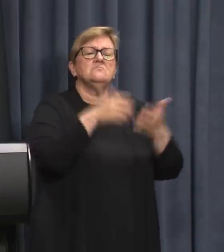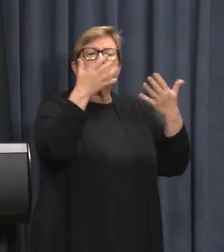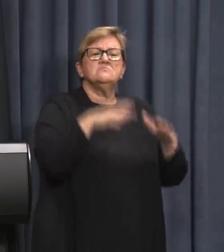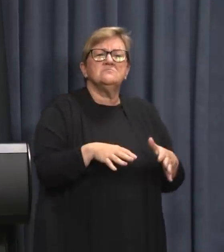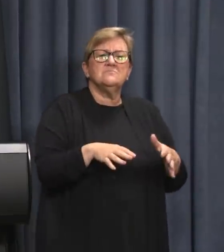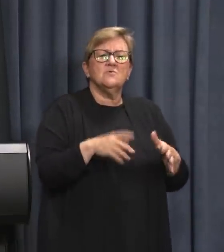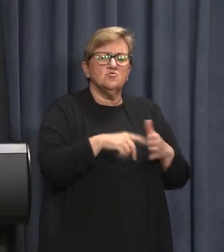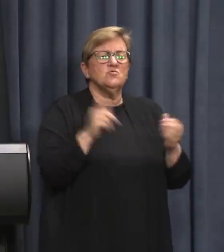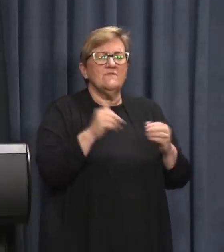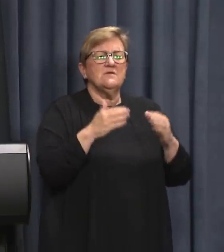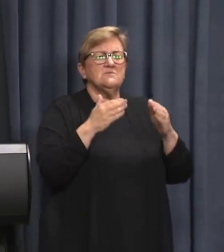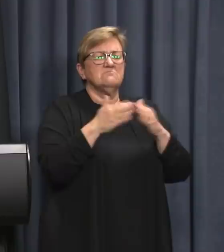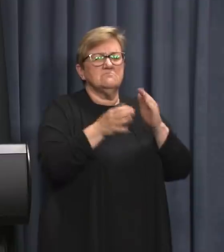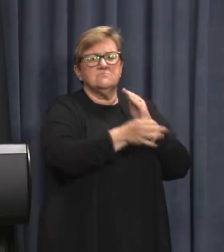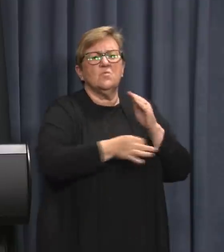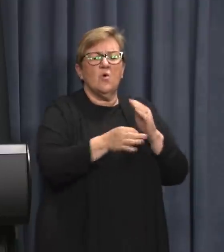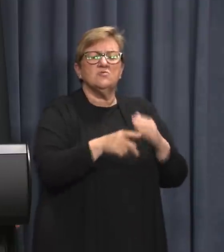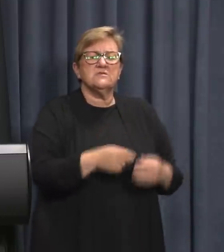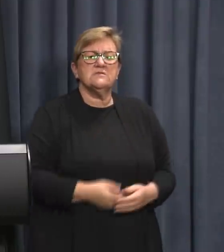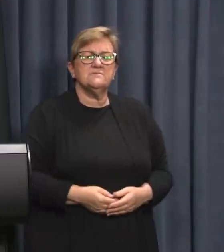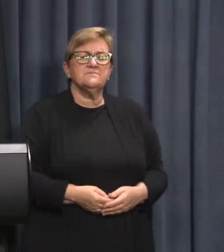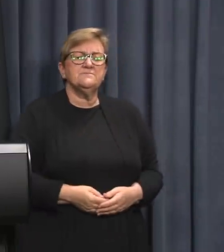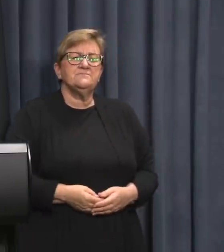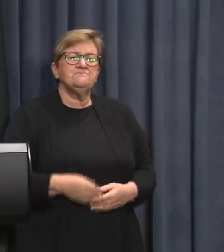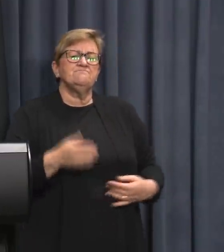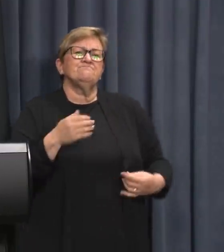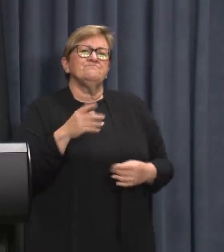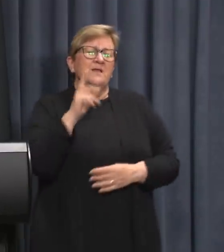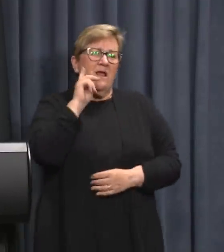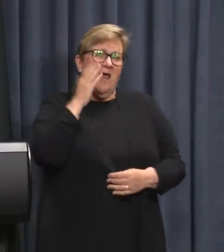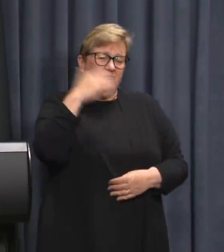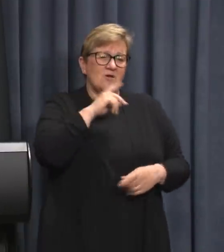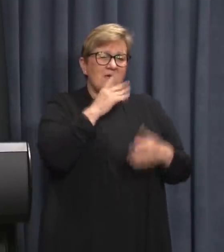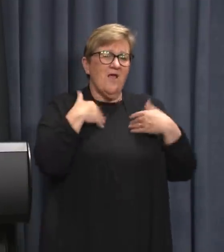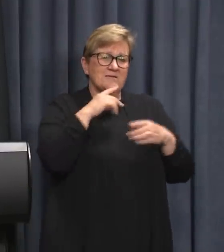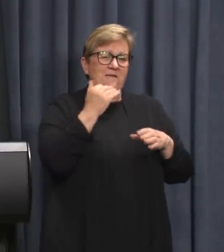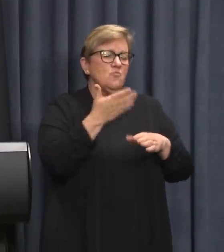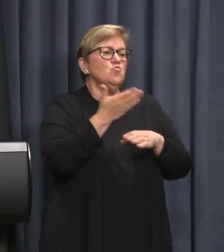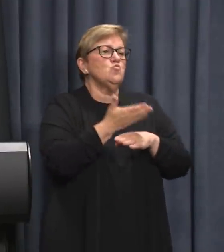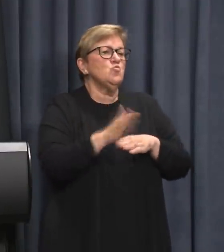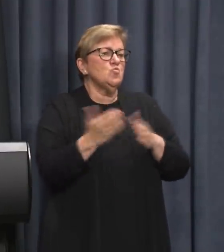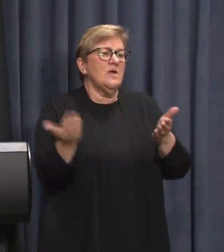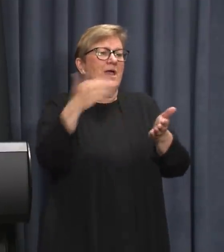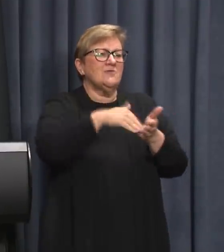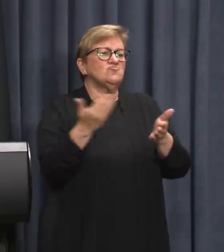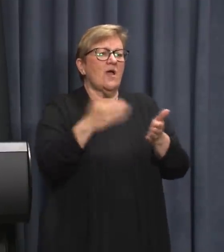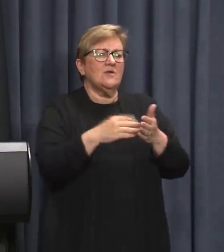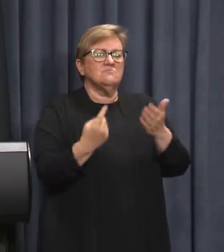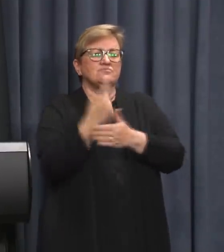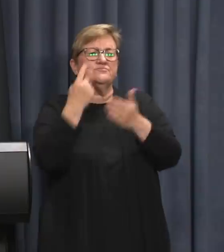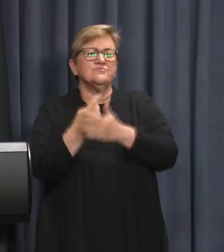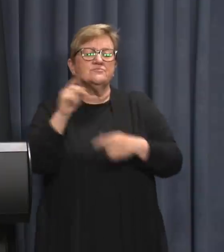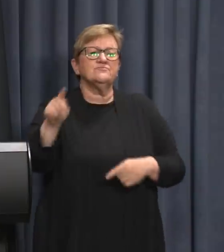to complete their quarantine period. Overnight Health has identified new exposure sites across Perth